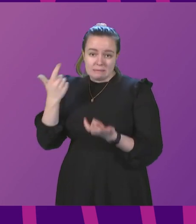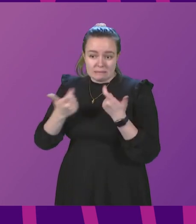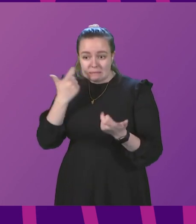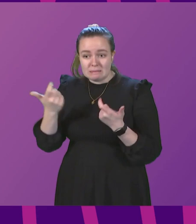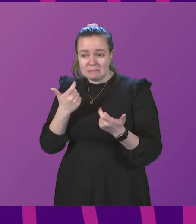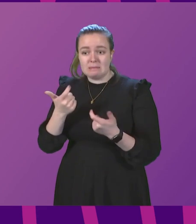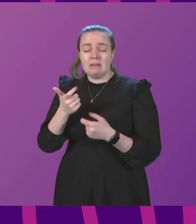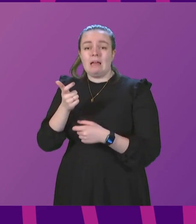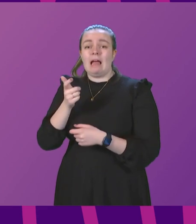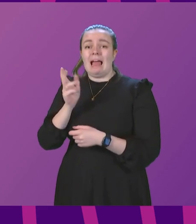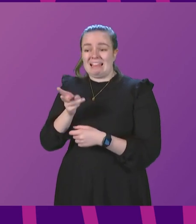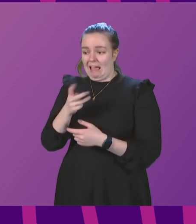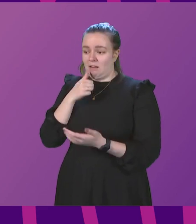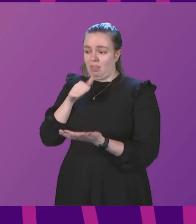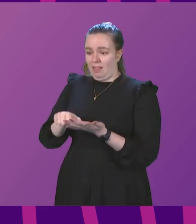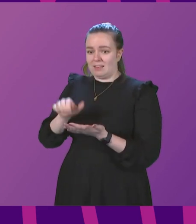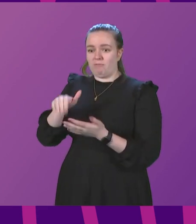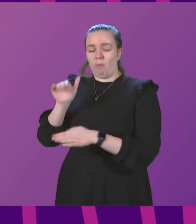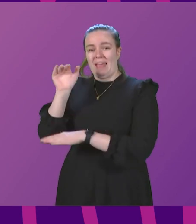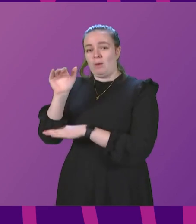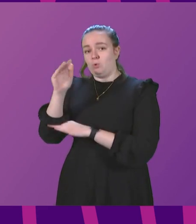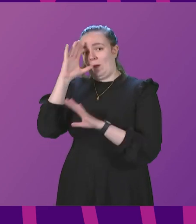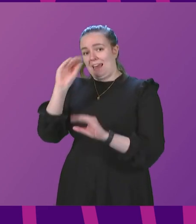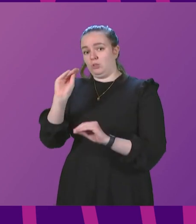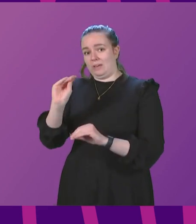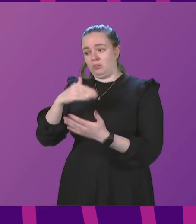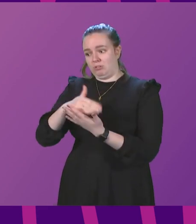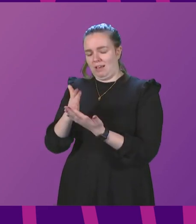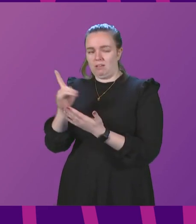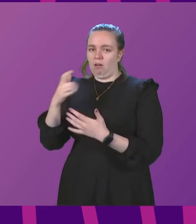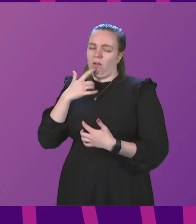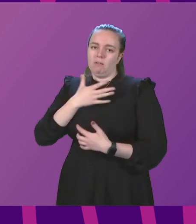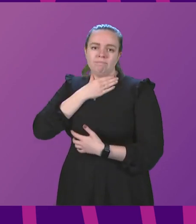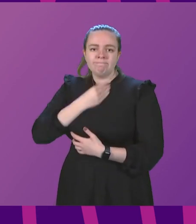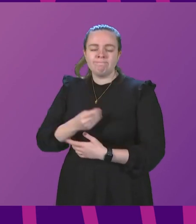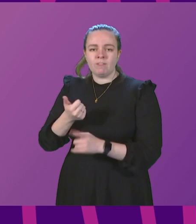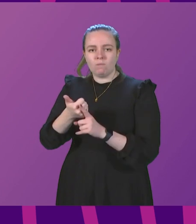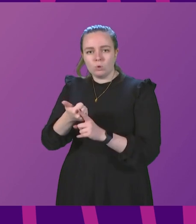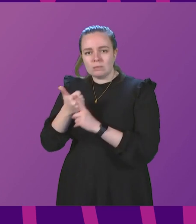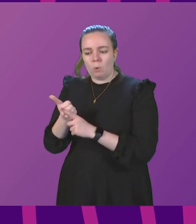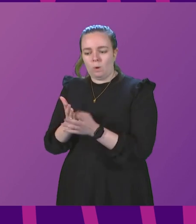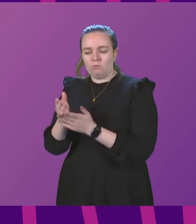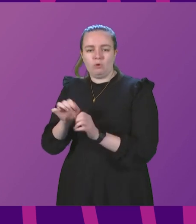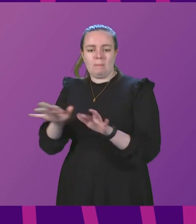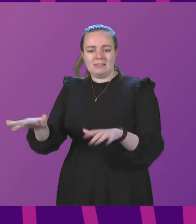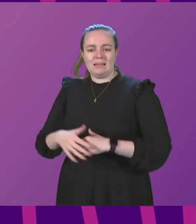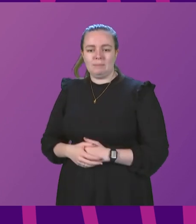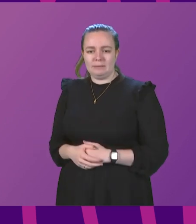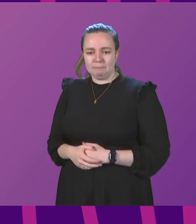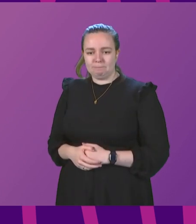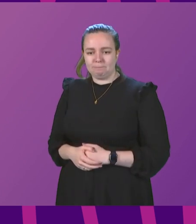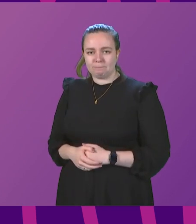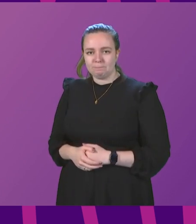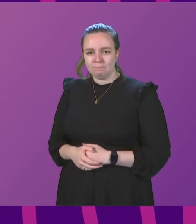again in the letter sent to all of us, by the outdoor education sector, who are desperate for support in this pandemic? First